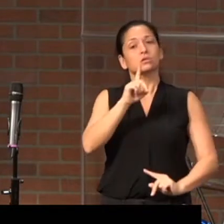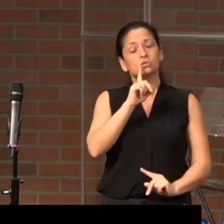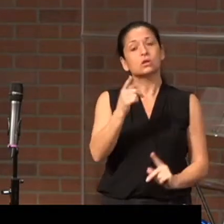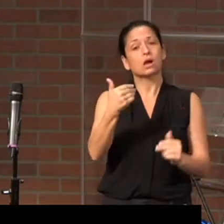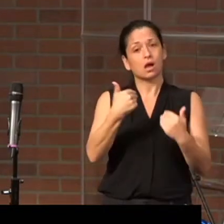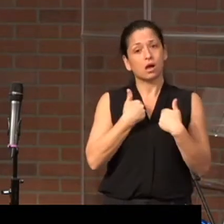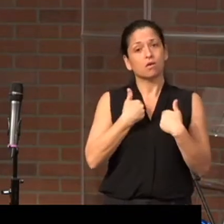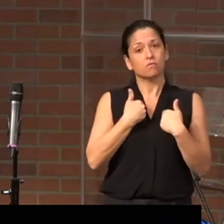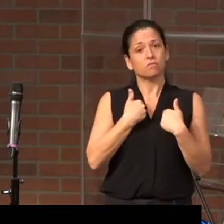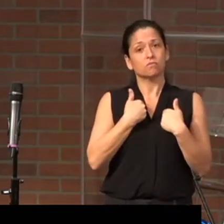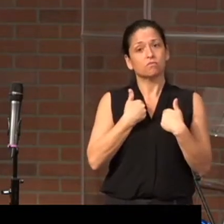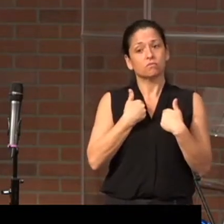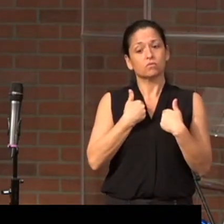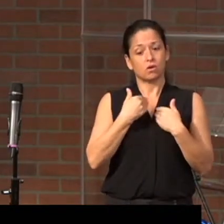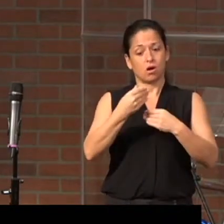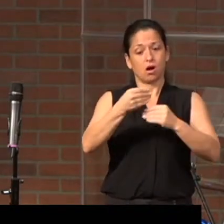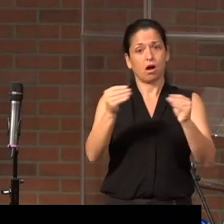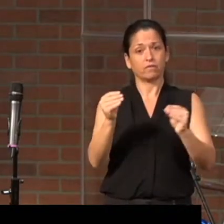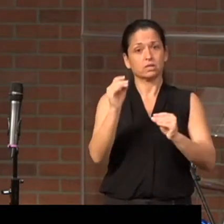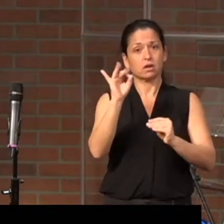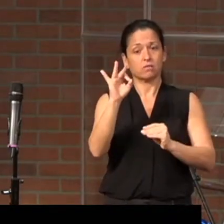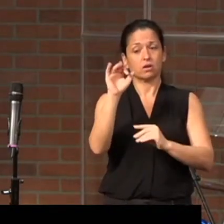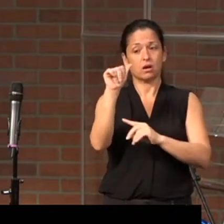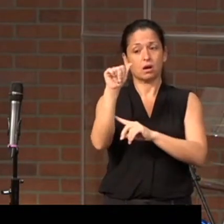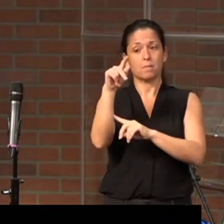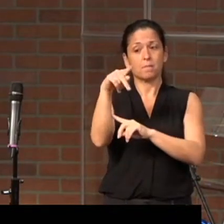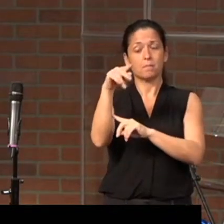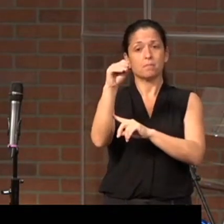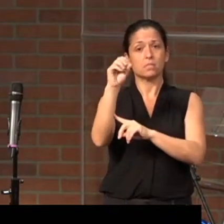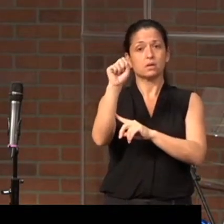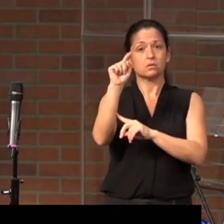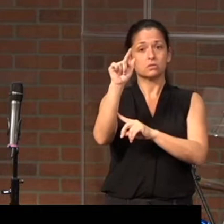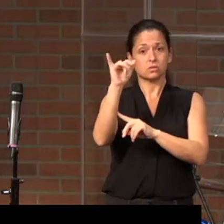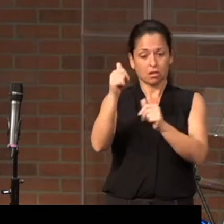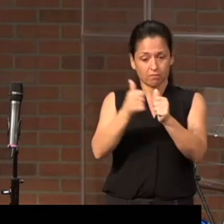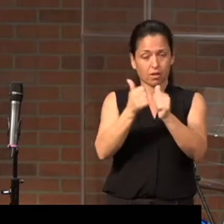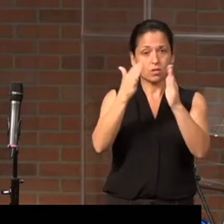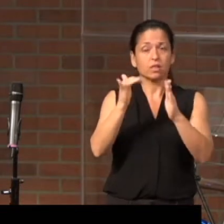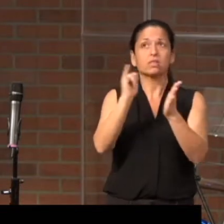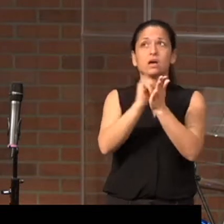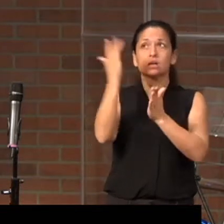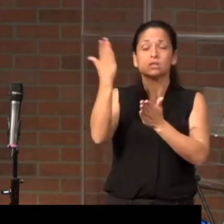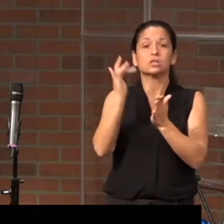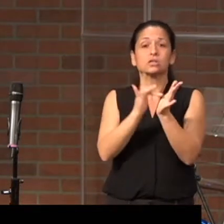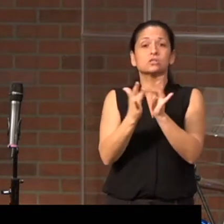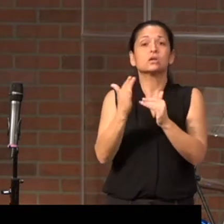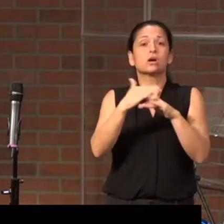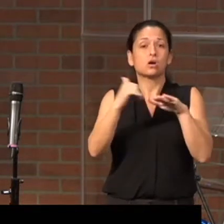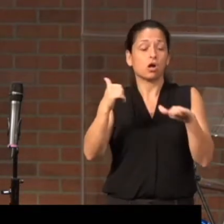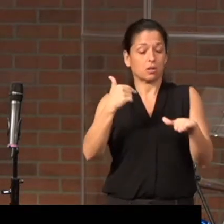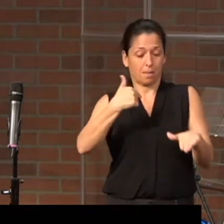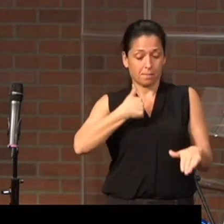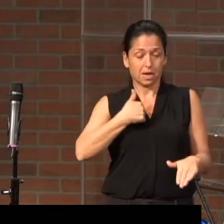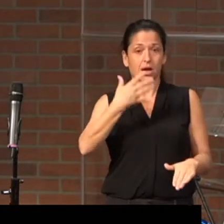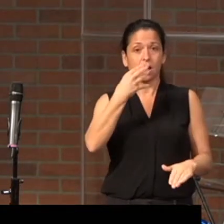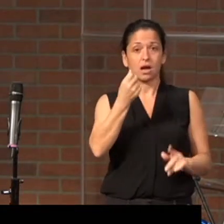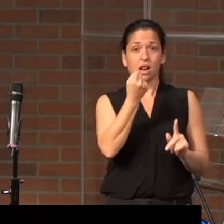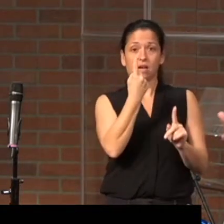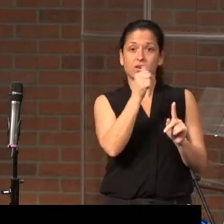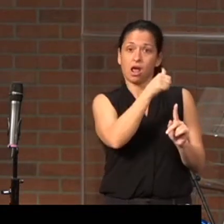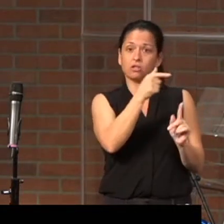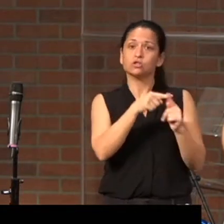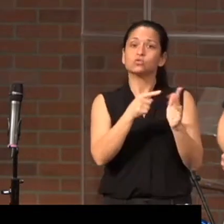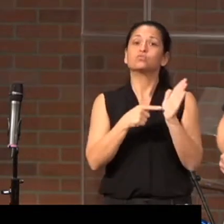office of apostle. That Jesus has called me and 11 others to represent and